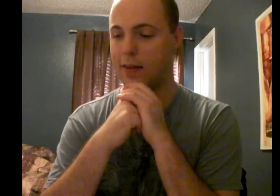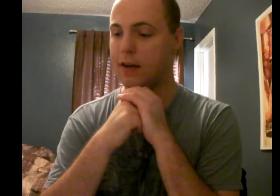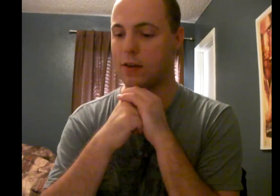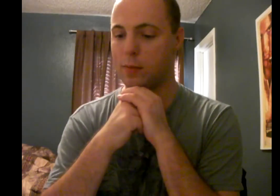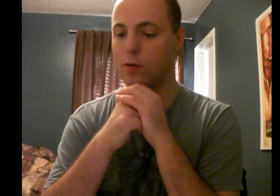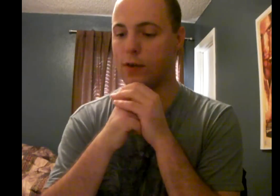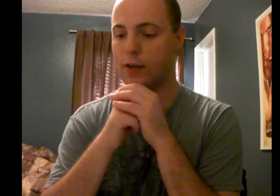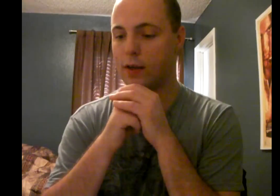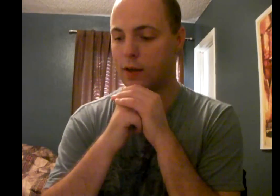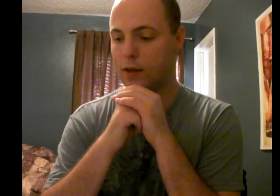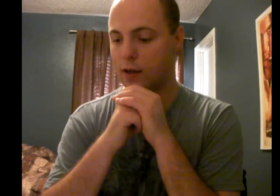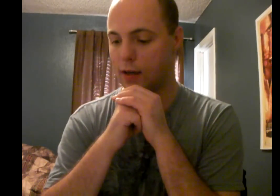by the end of the movie.